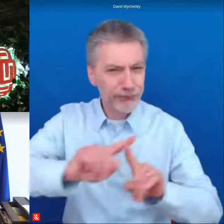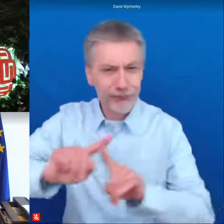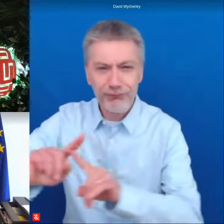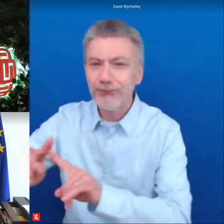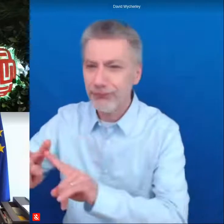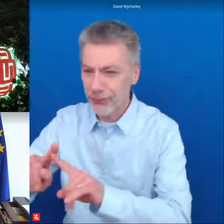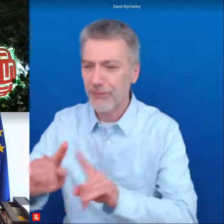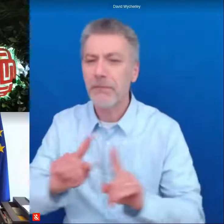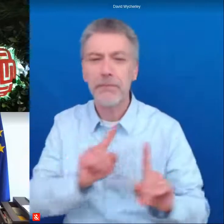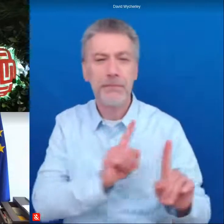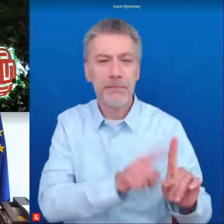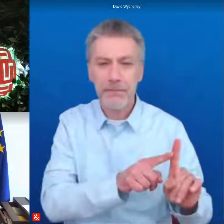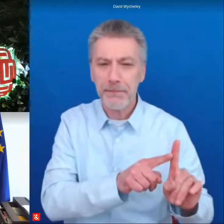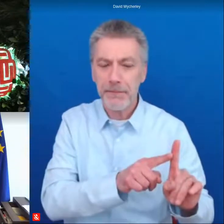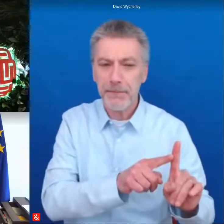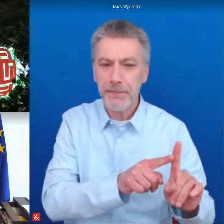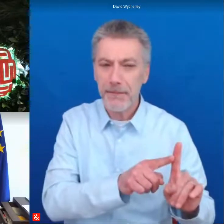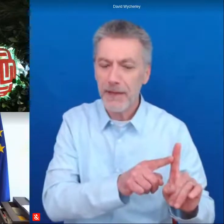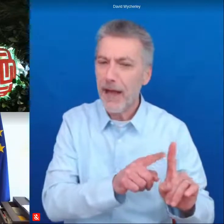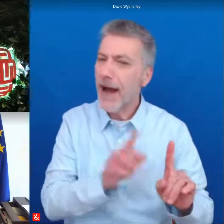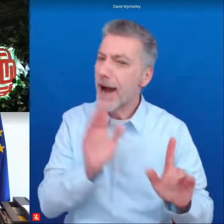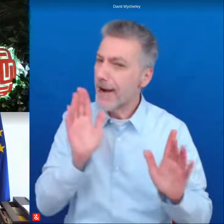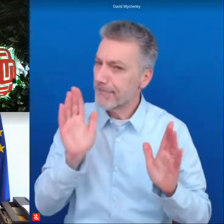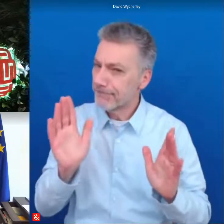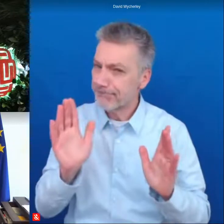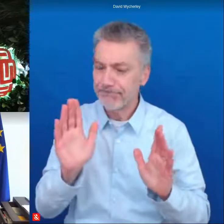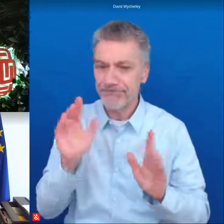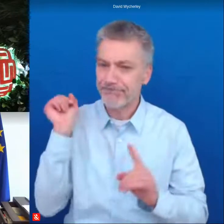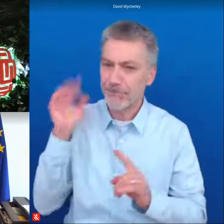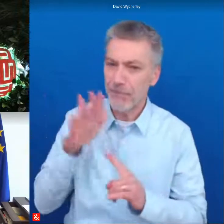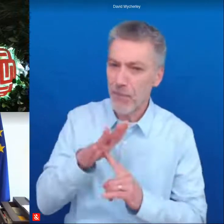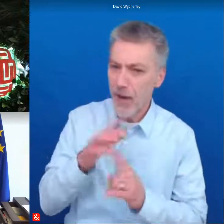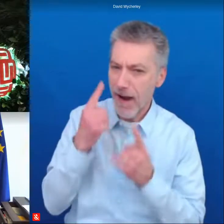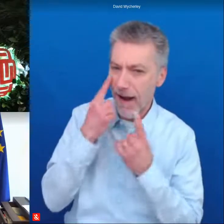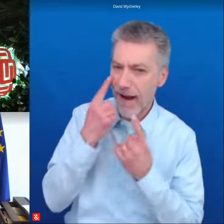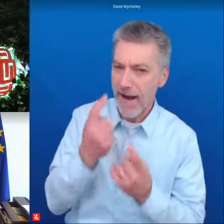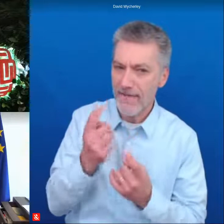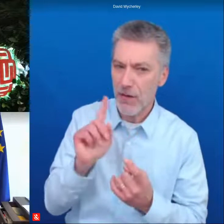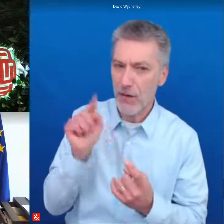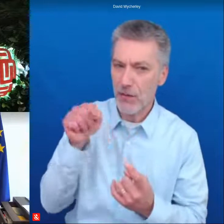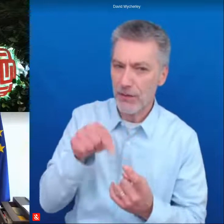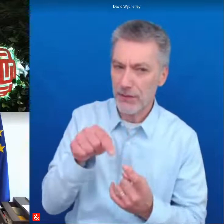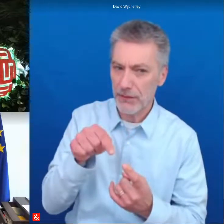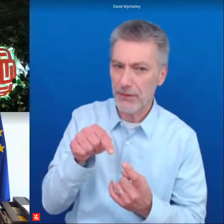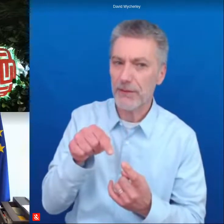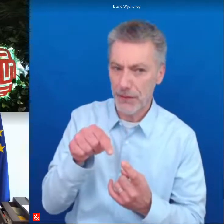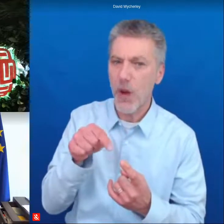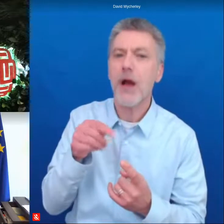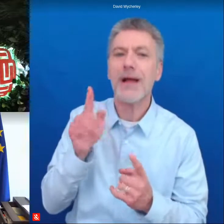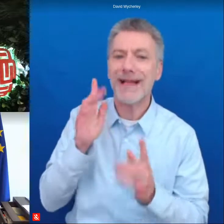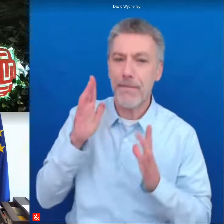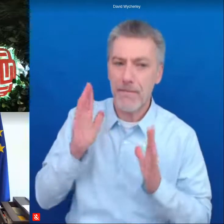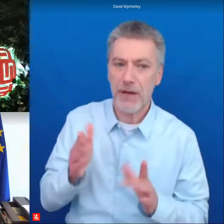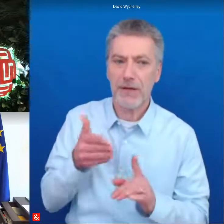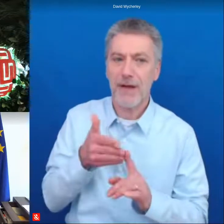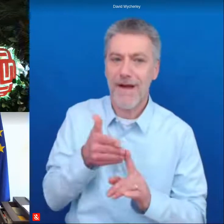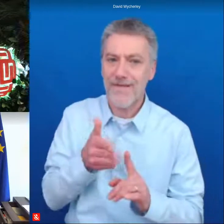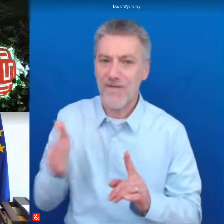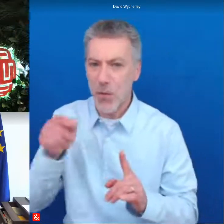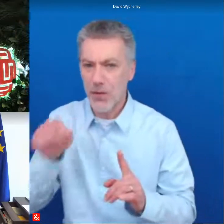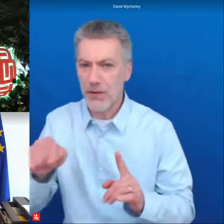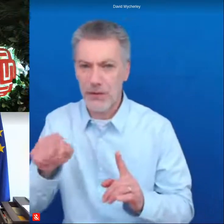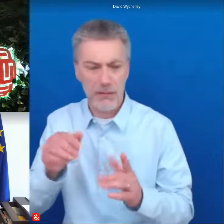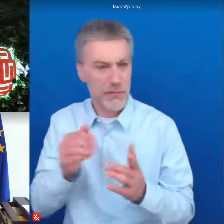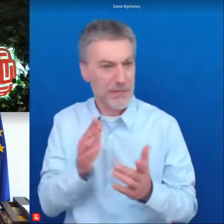this is this must be at the center of our agenda because we need it is really to avoid that it becomes